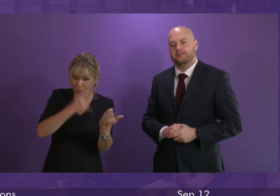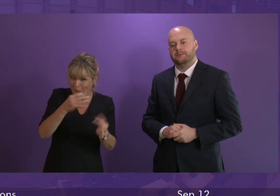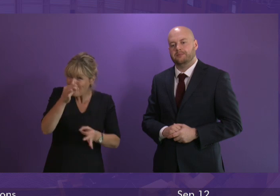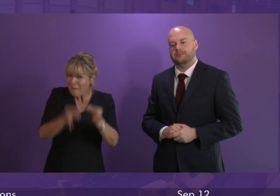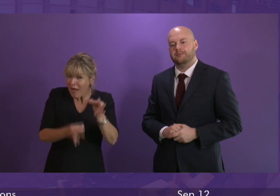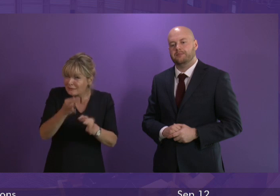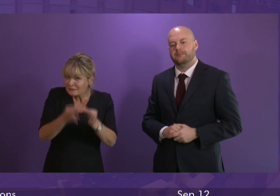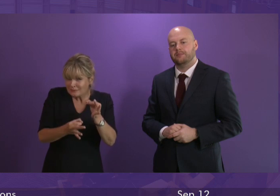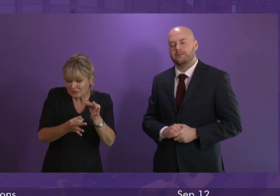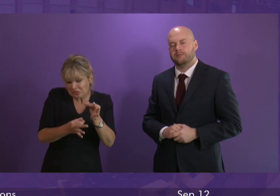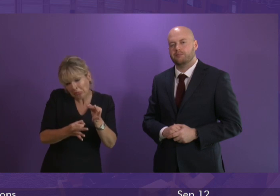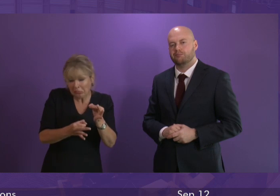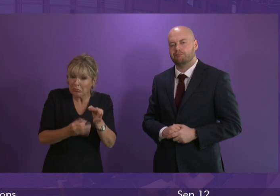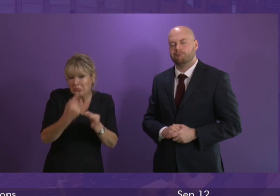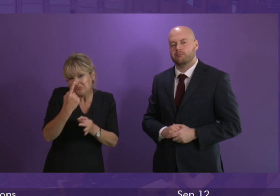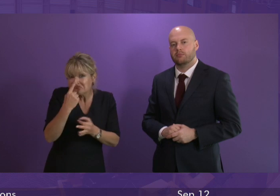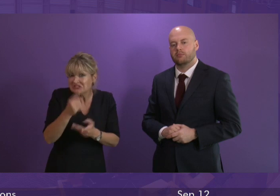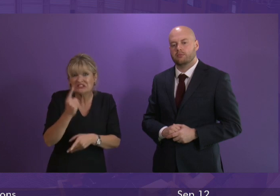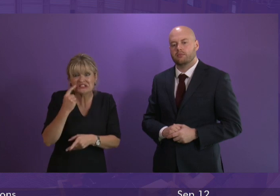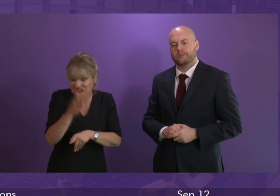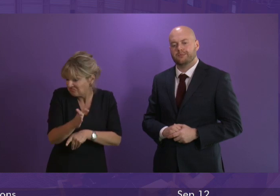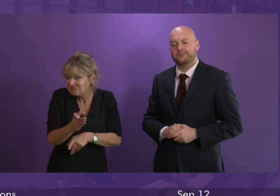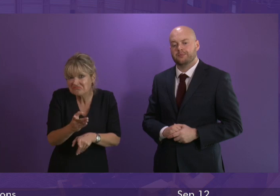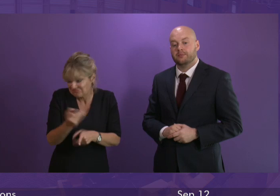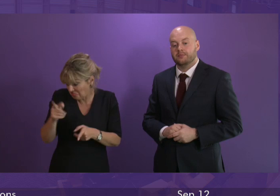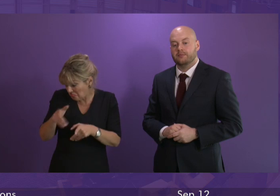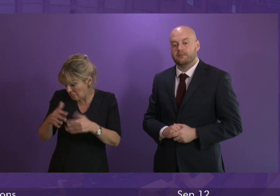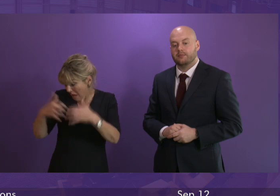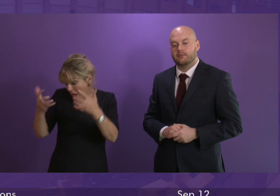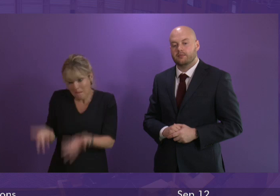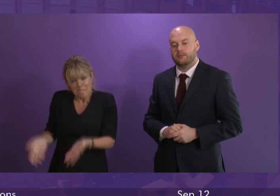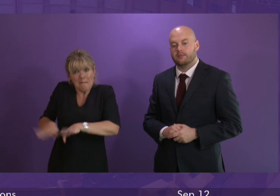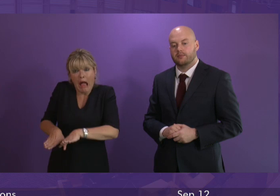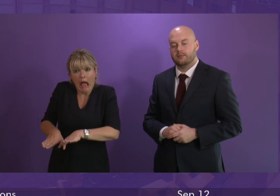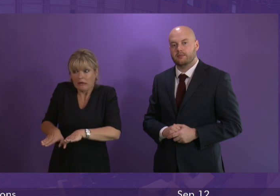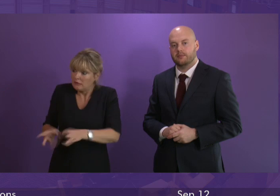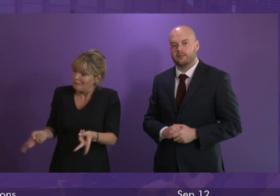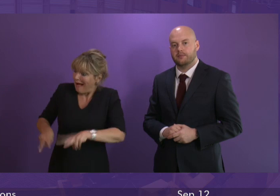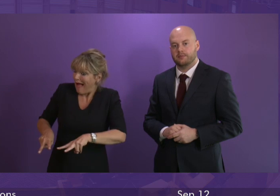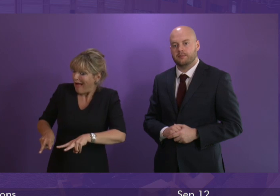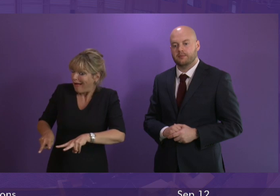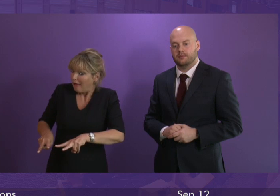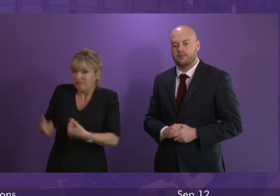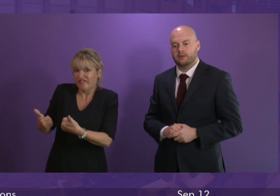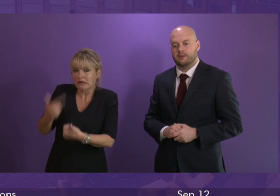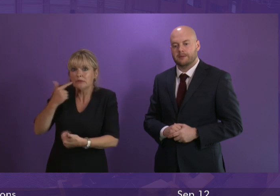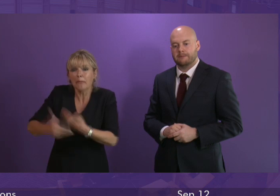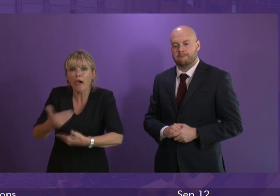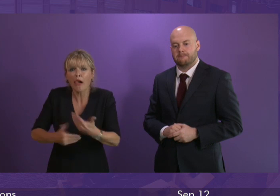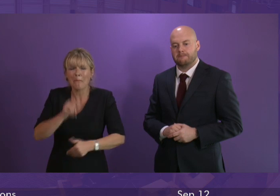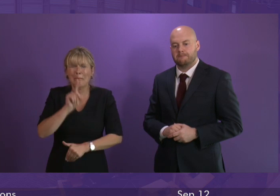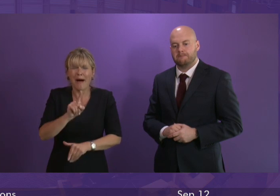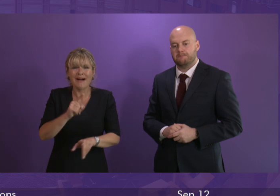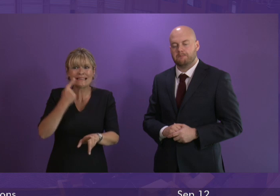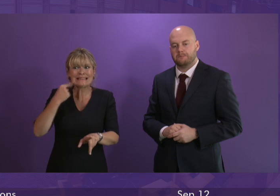implications of it should be straightforward parliament should be back in session immediately but if that wasn't bad enough yesterday what we